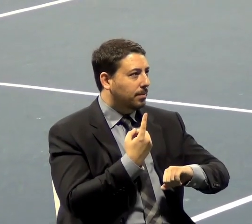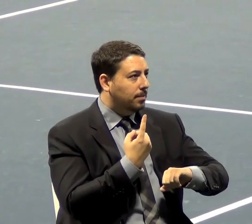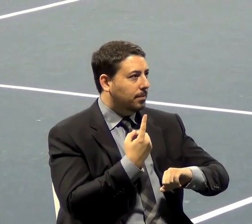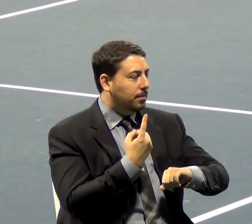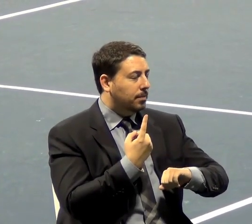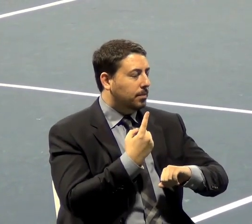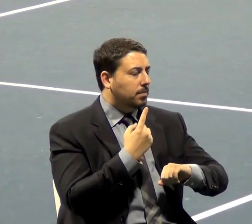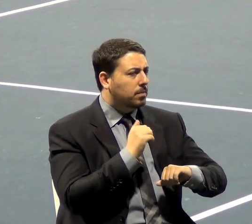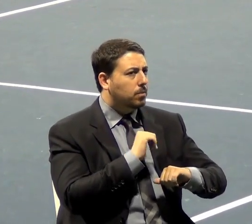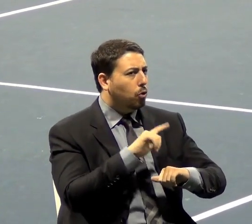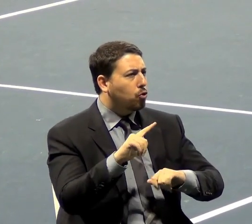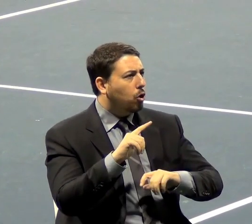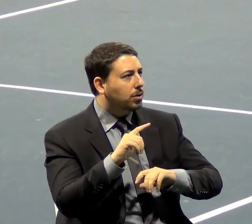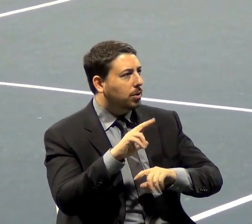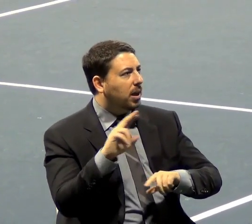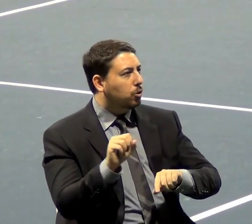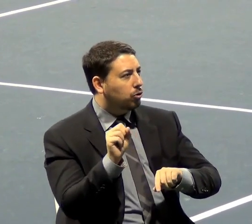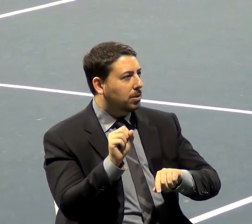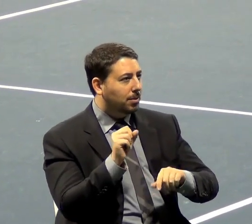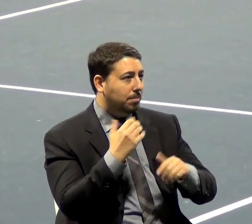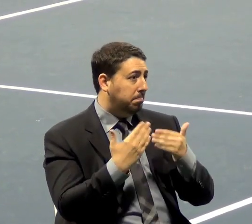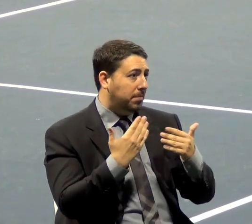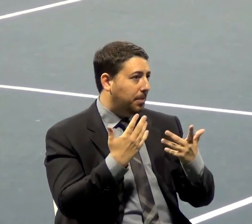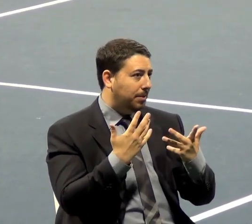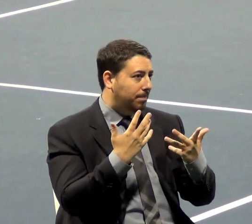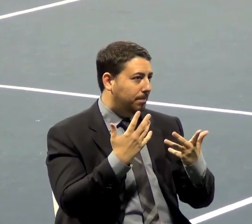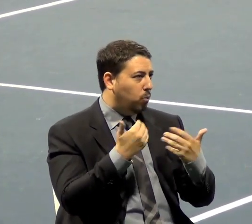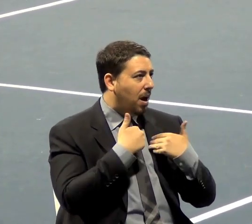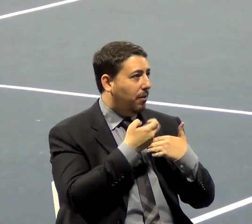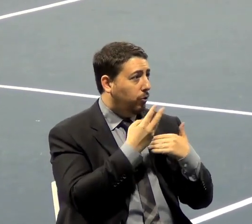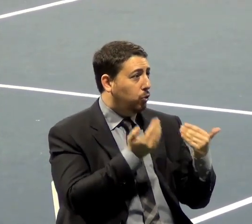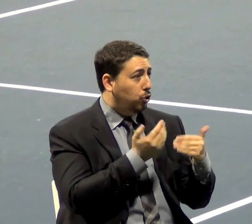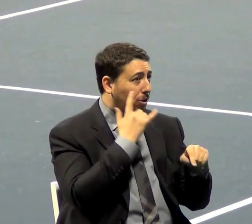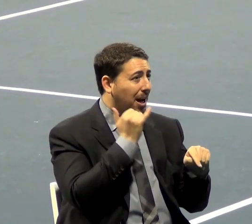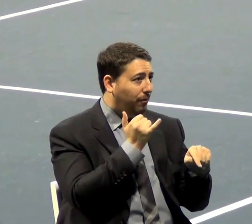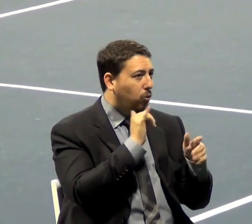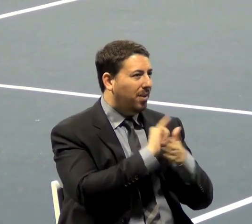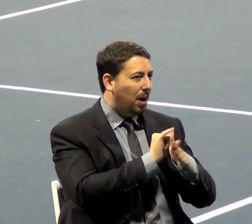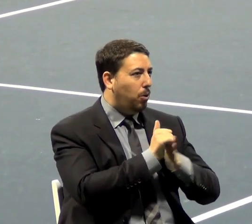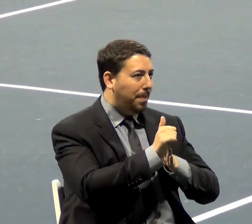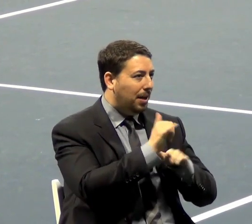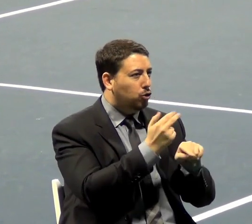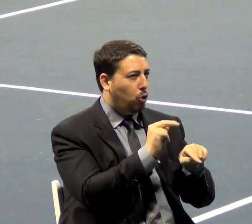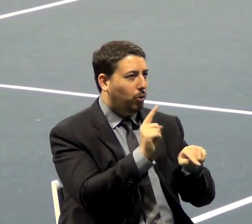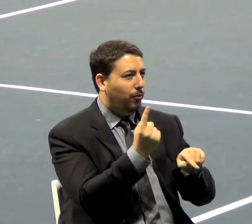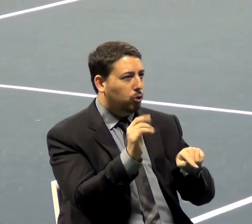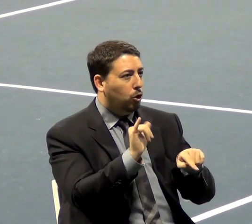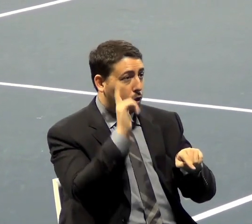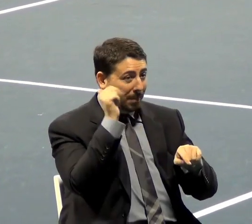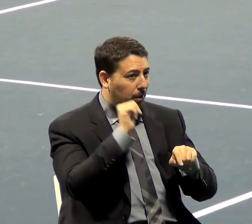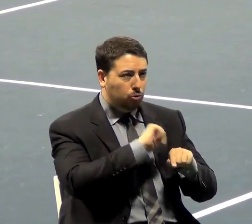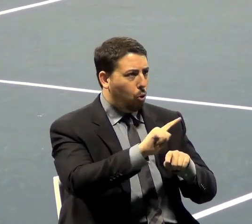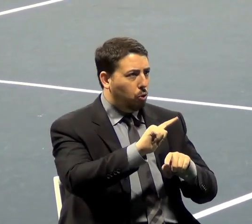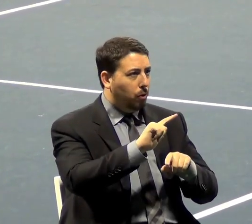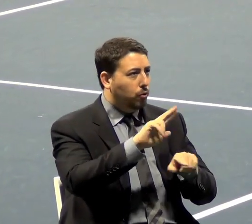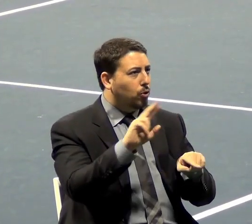country. And who knows, you may have a few here in California passed on you on January 1st too. Because across the nation, there were 40